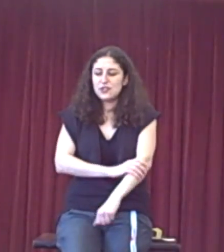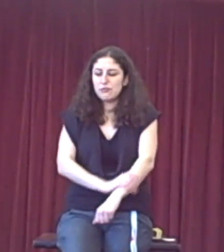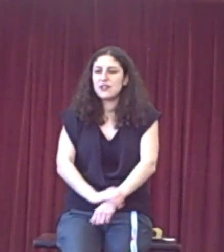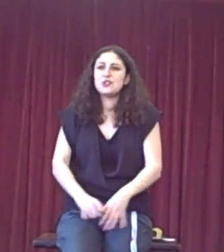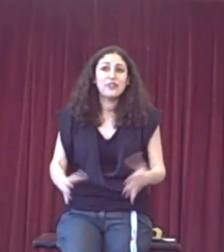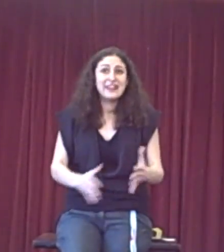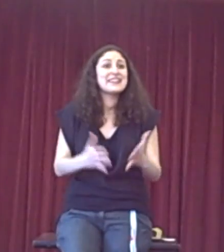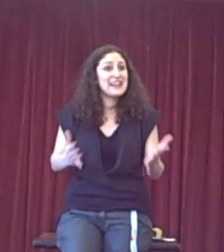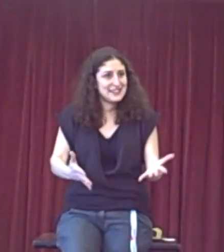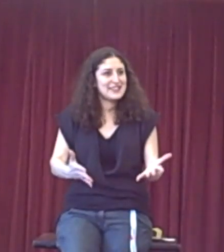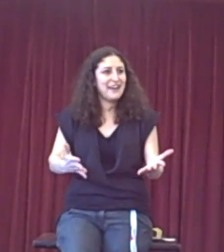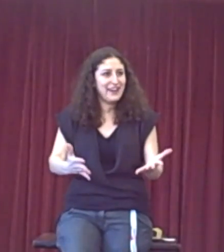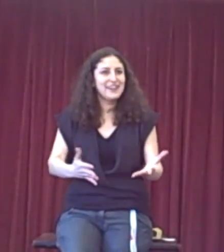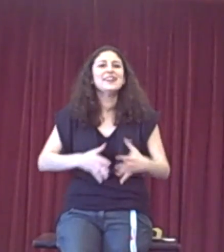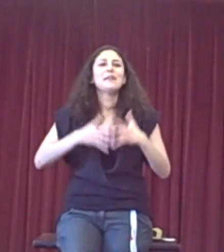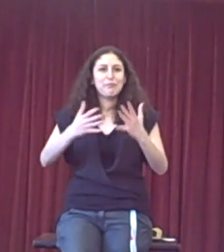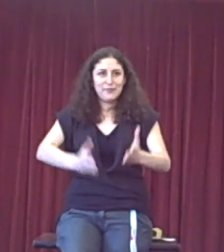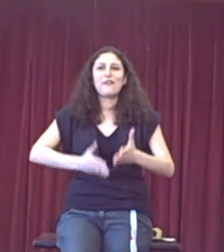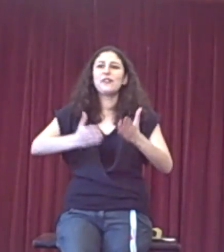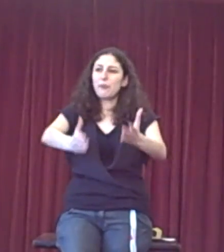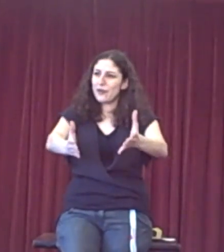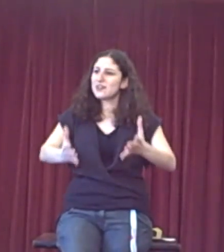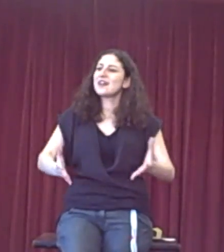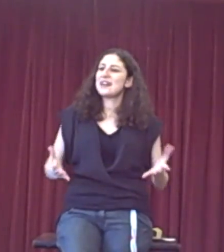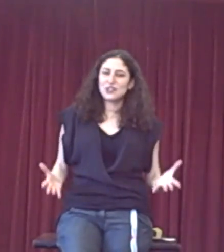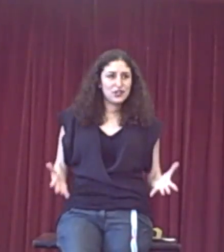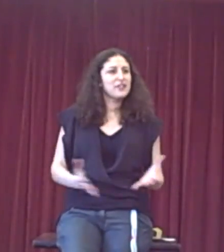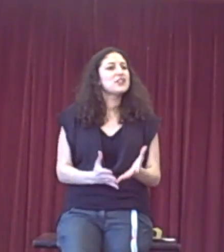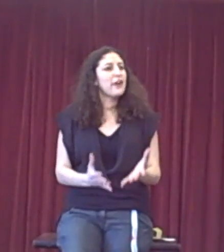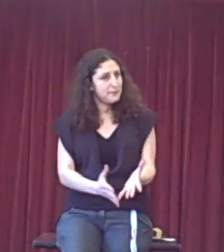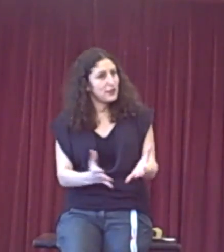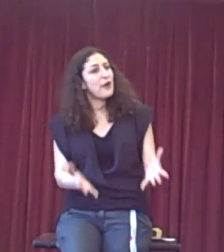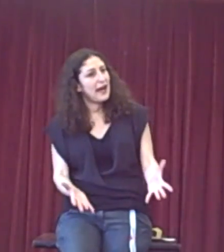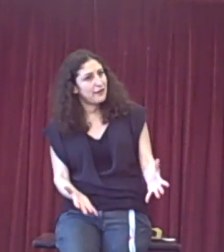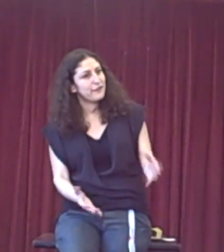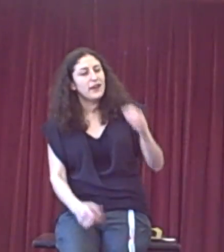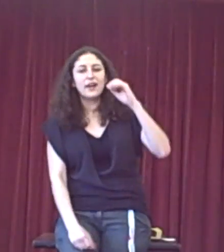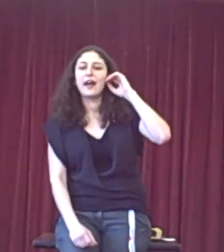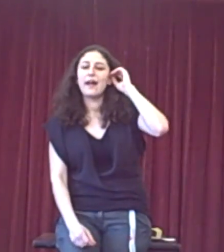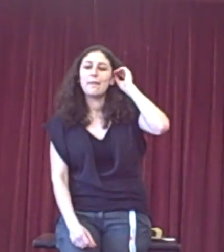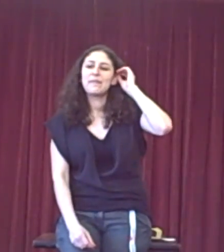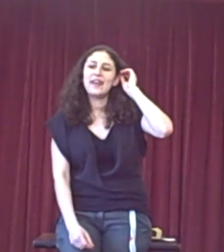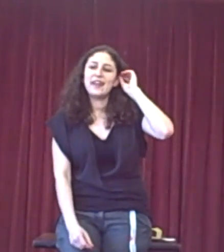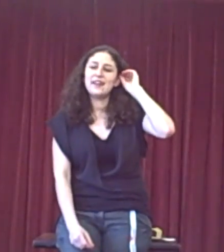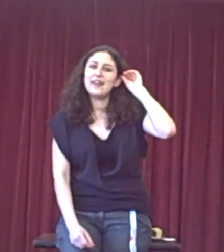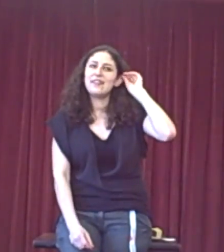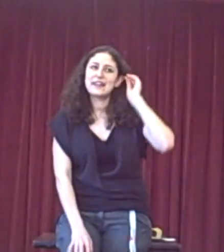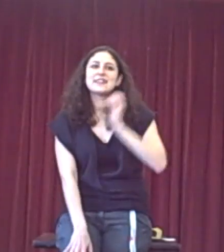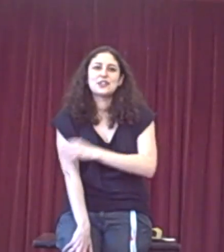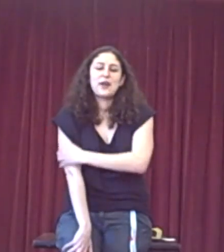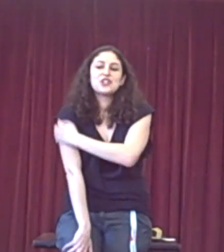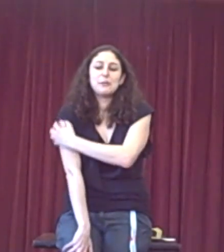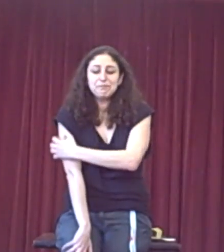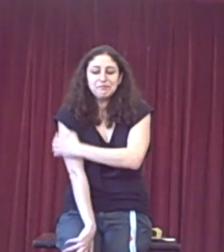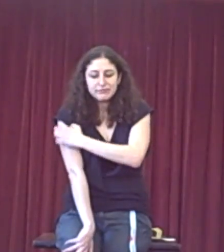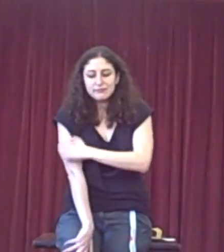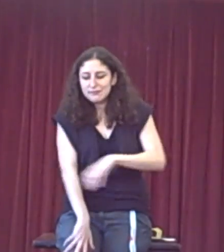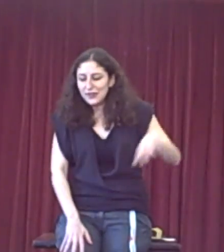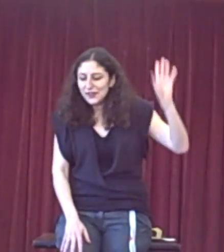you think is necessary, given the prioritization and the time that you have in that situation. So,